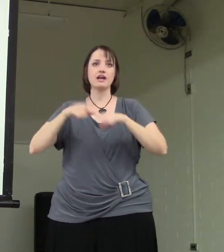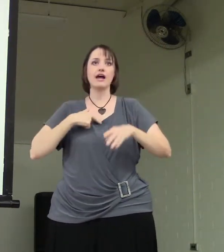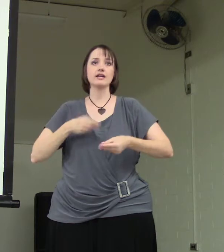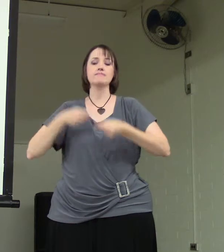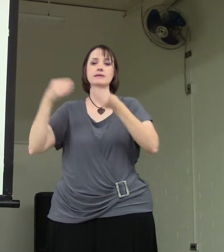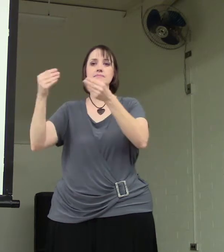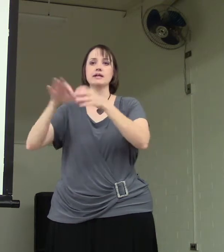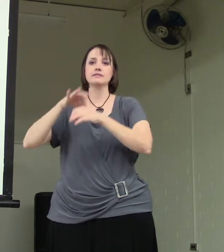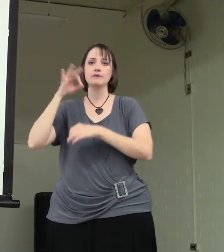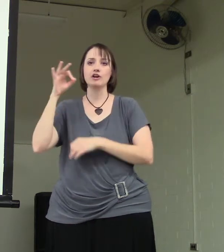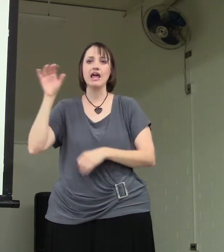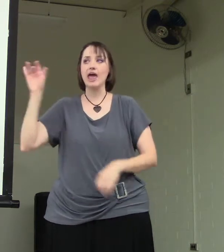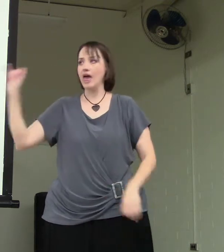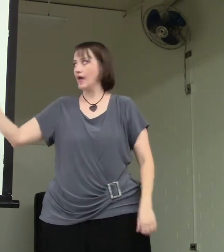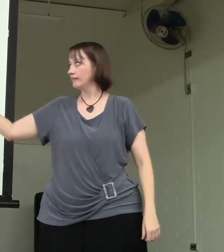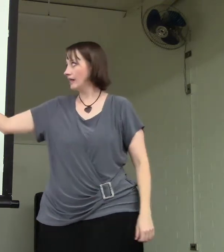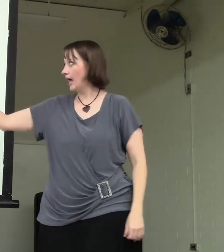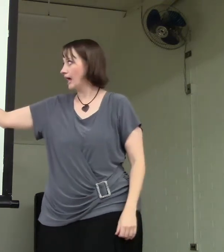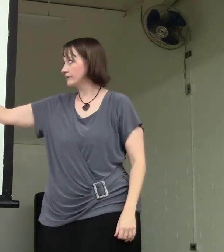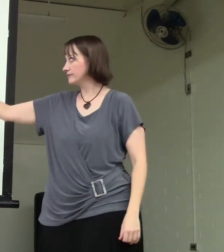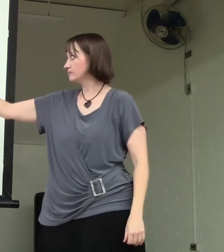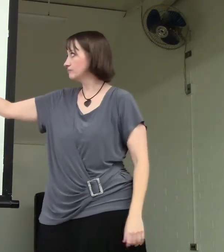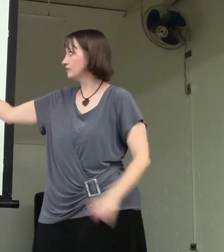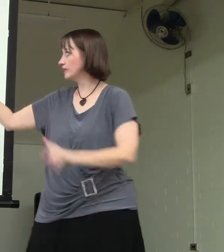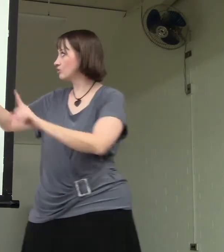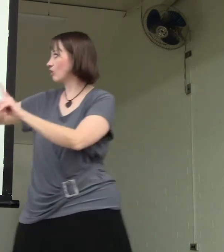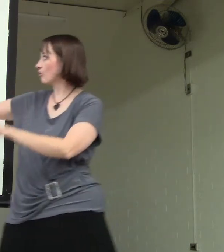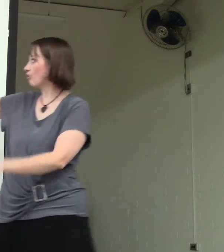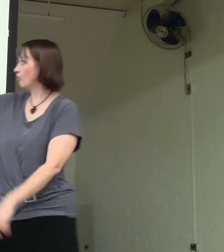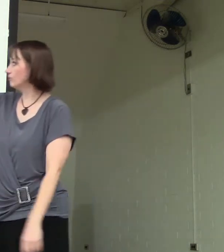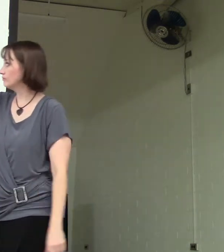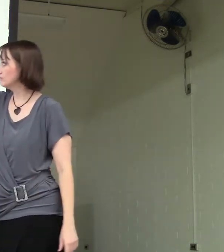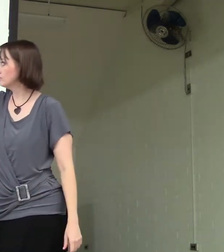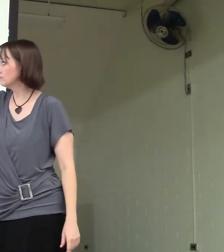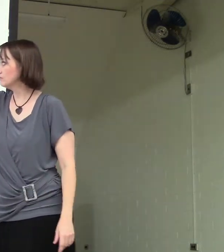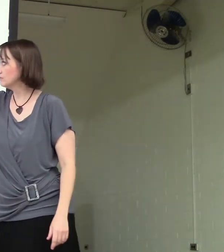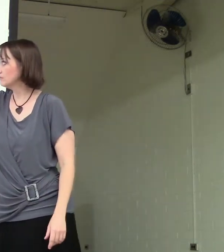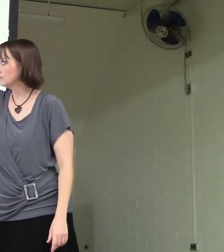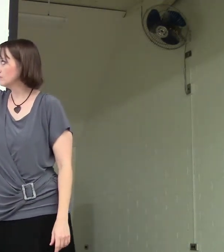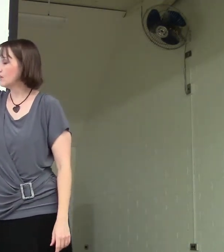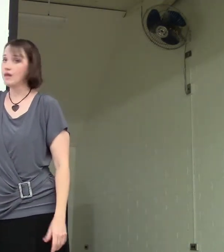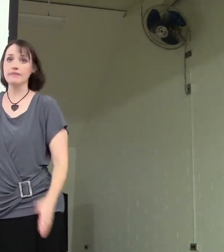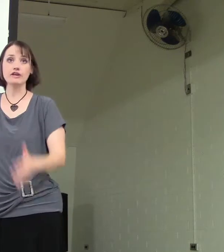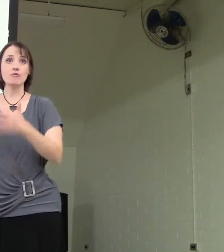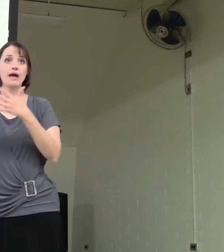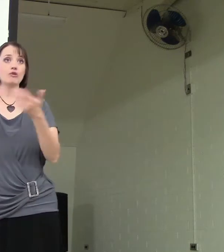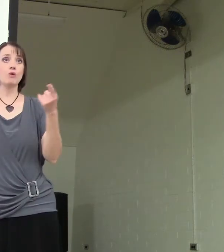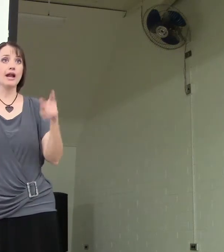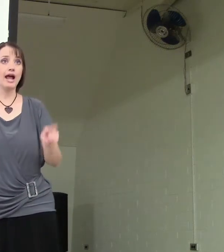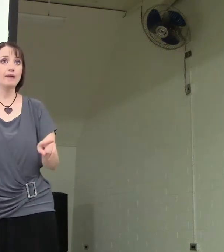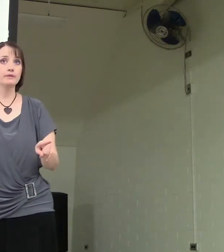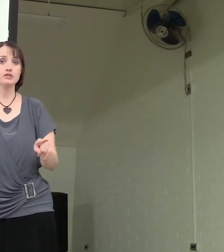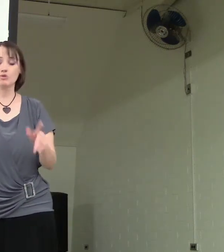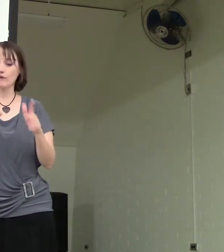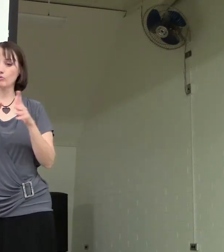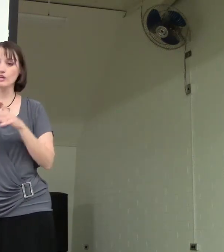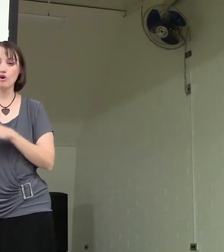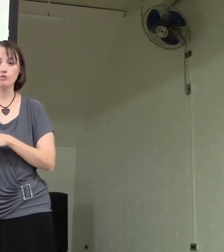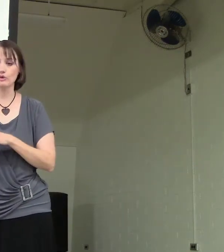I commit my spirit. And that is our goal. That no matter what happens, whatever we go through,